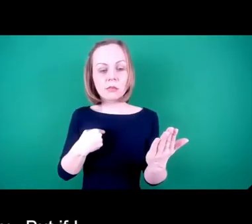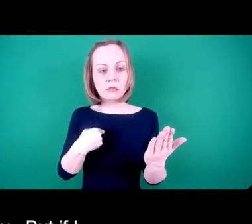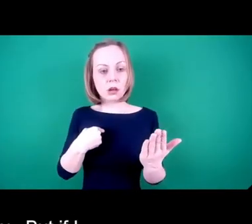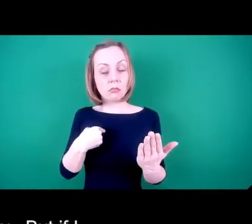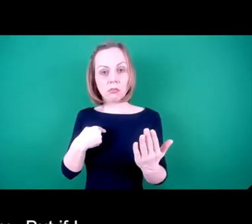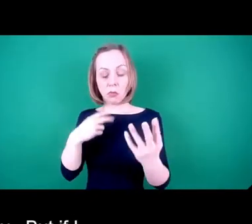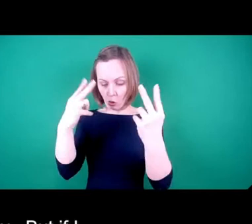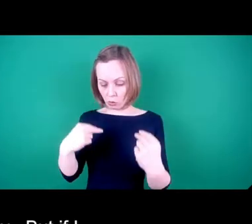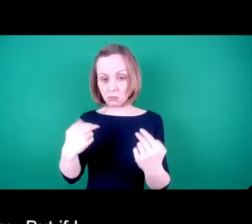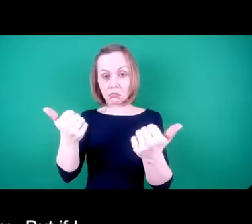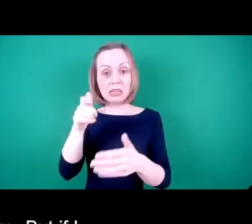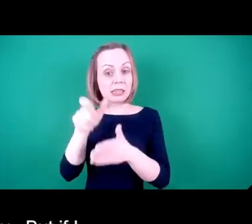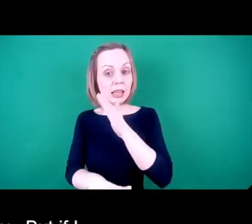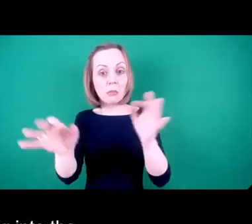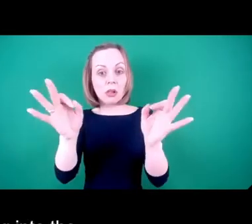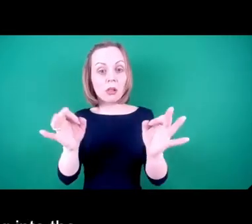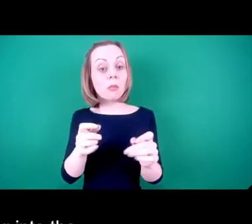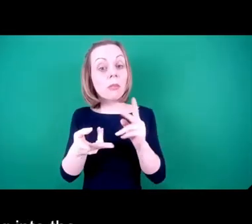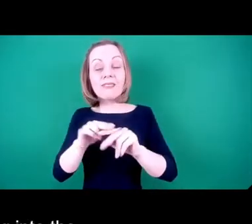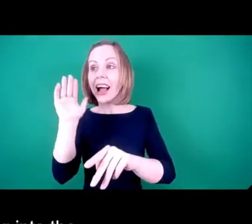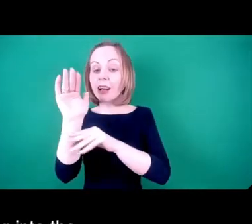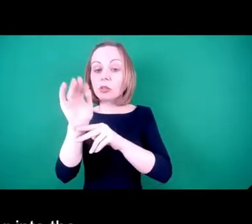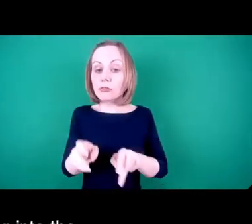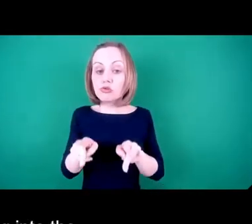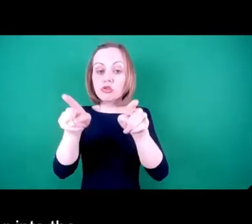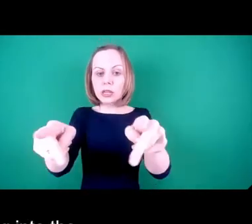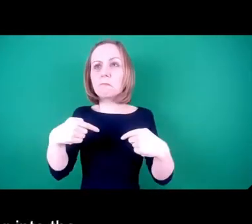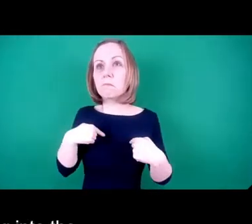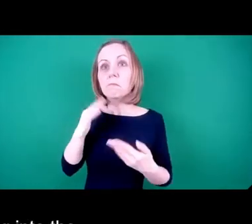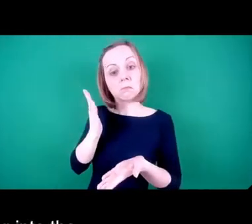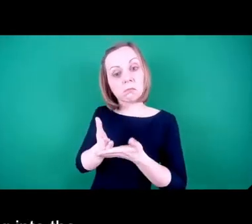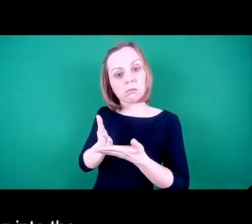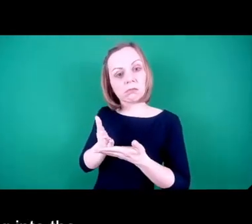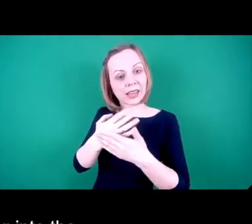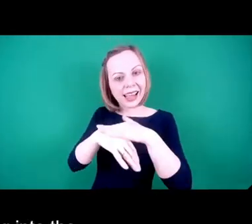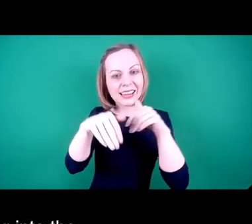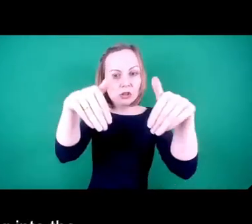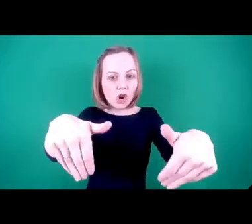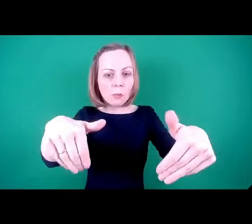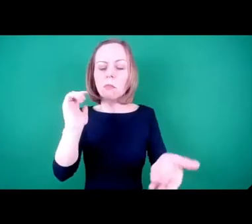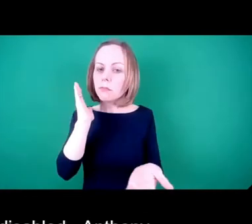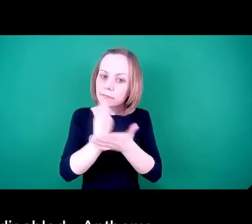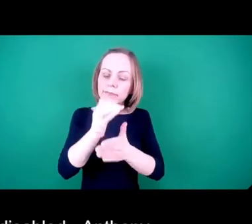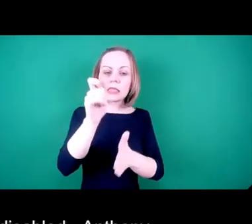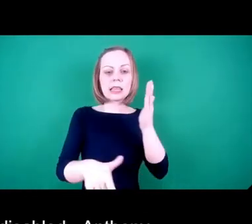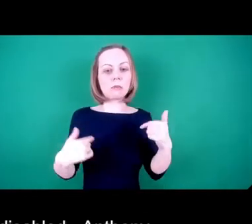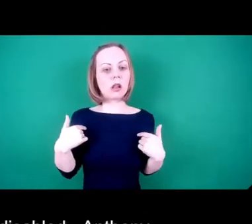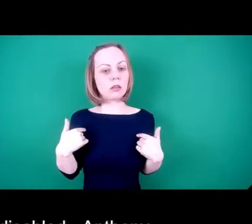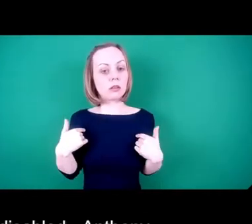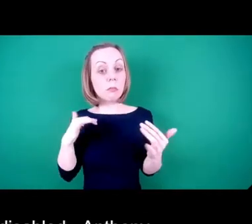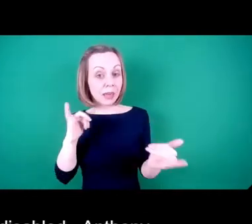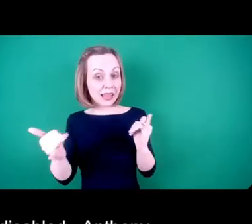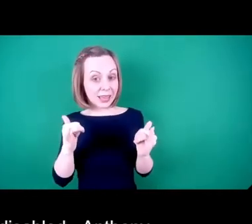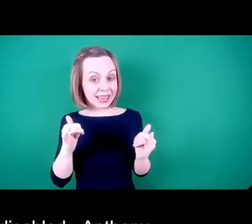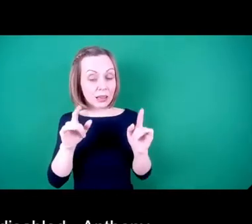But if I was out in the street, I might be. If I was going into the shop, into a shop, I might be. But you might be